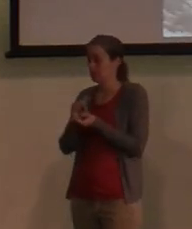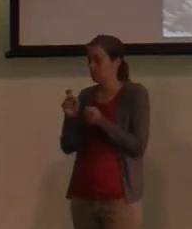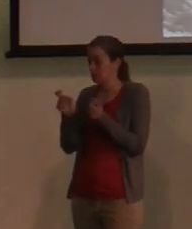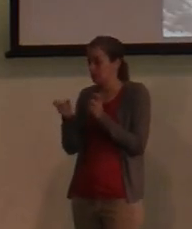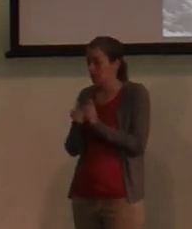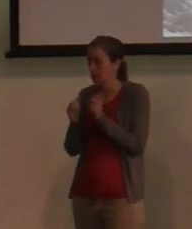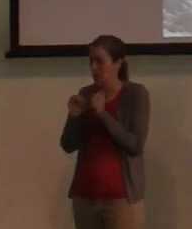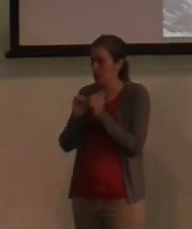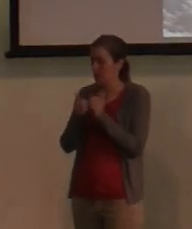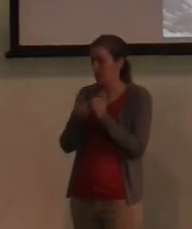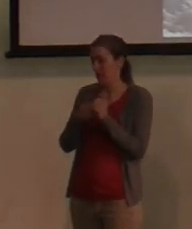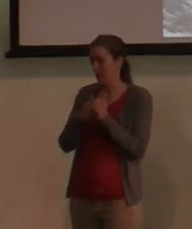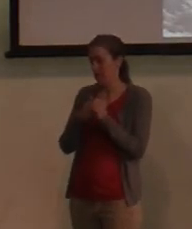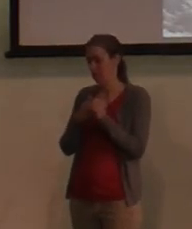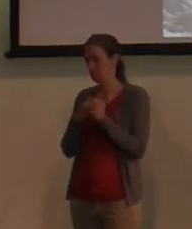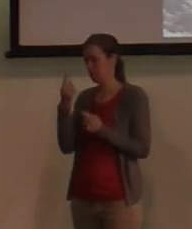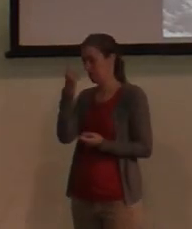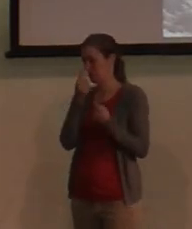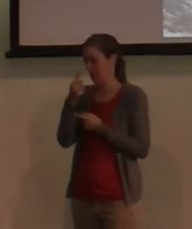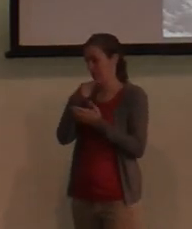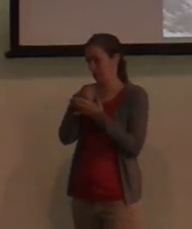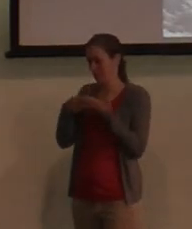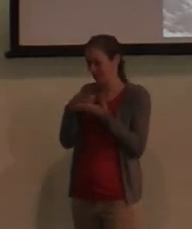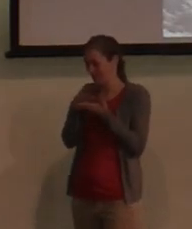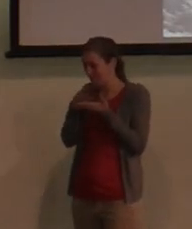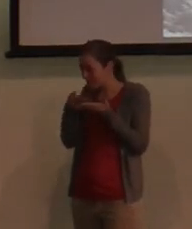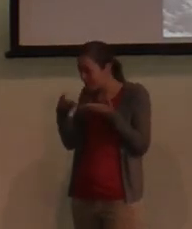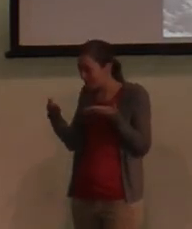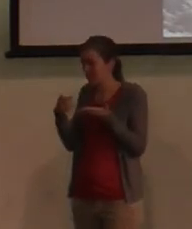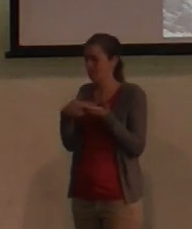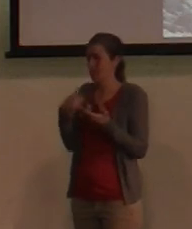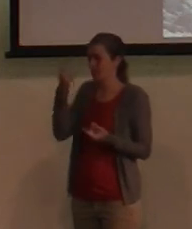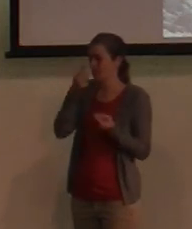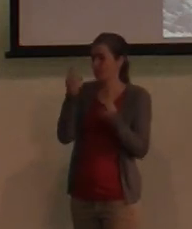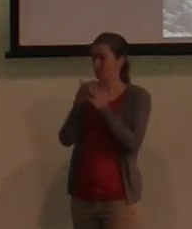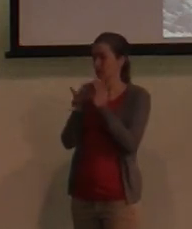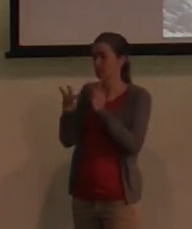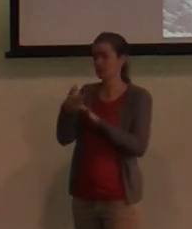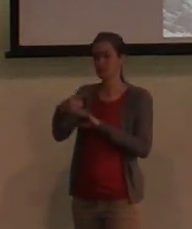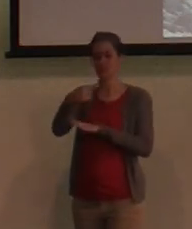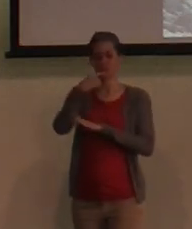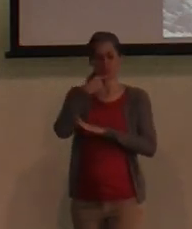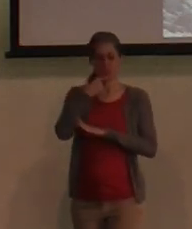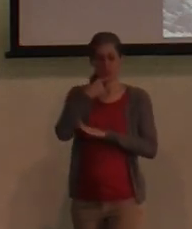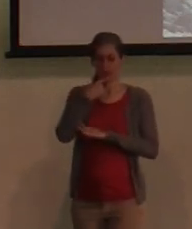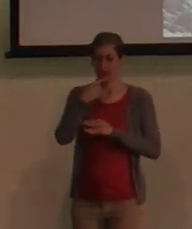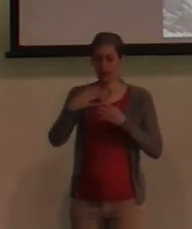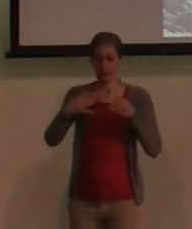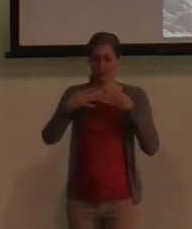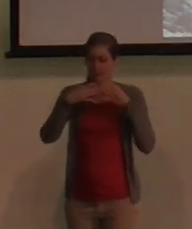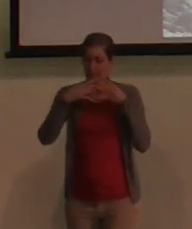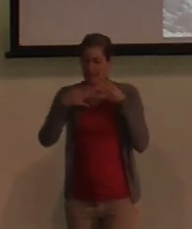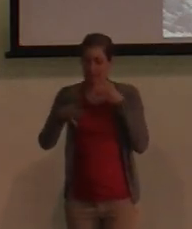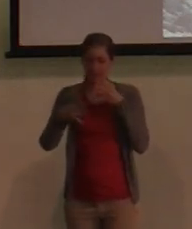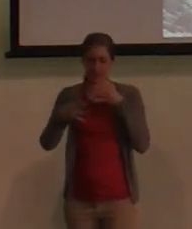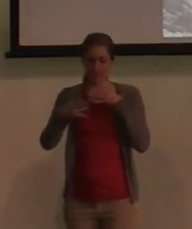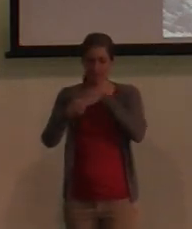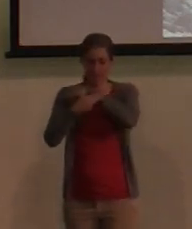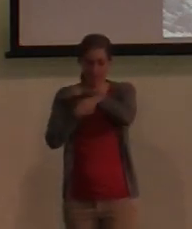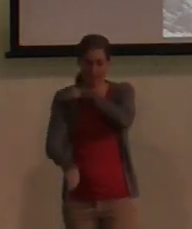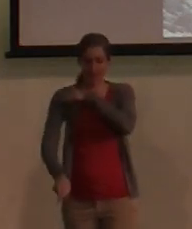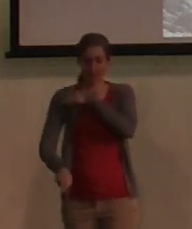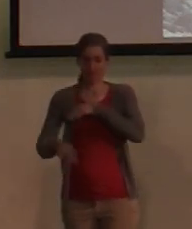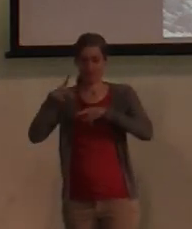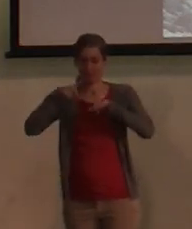that I saw these things. As I think about Jesus saying, and the gates of hell will not prevail